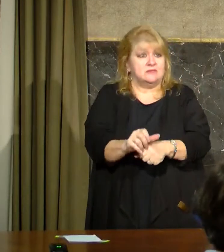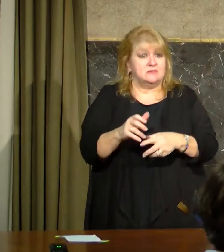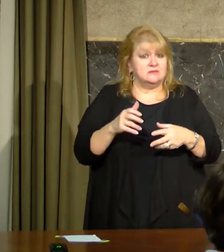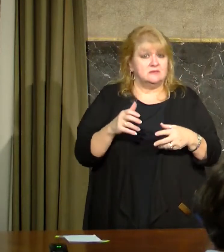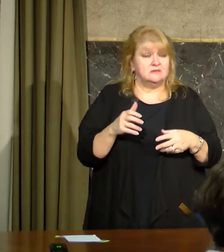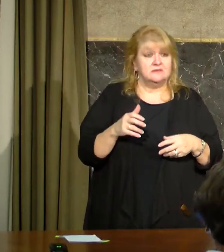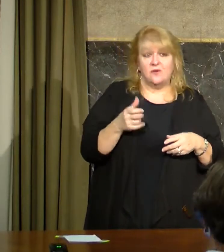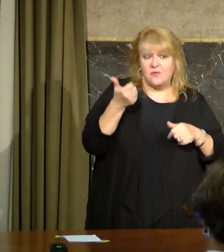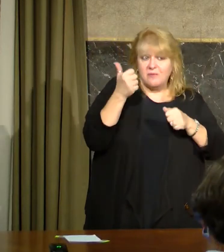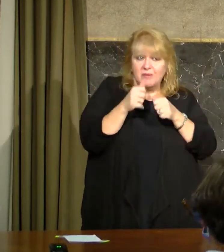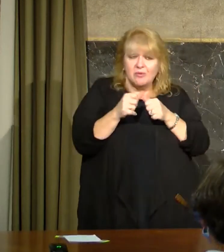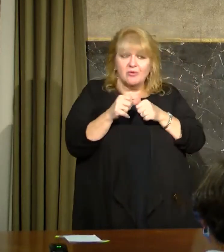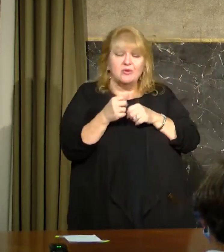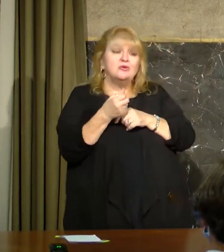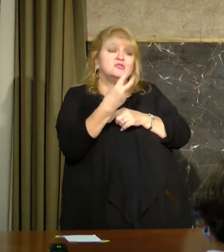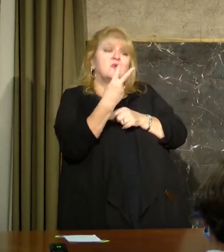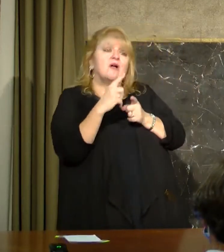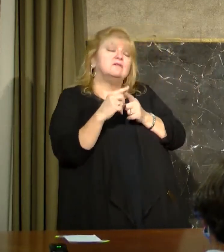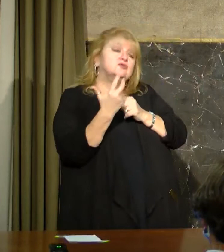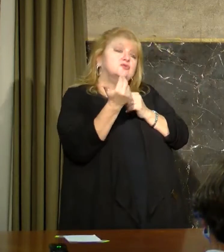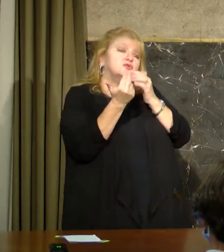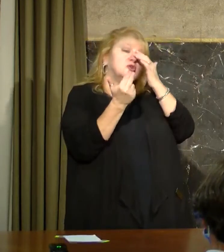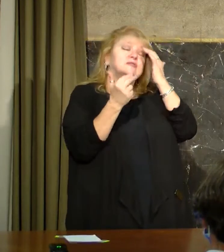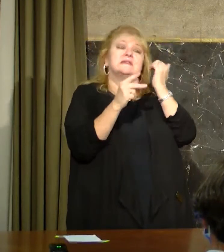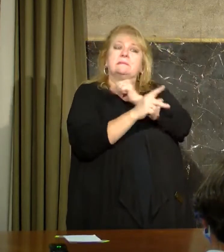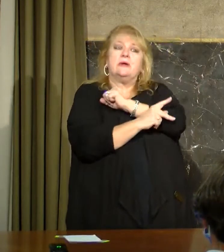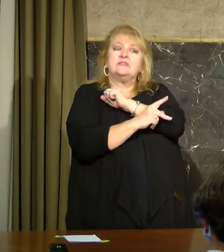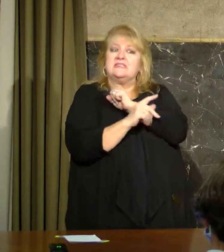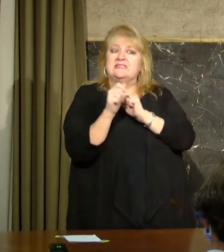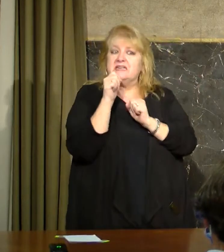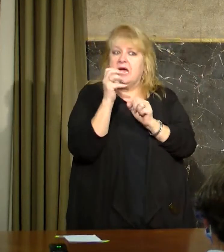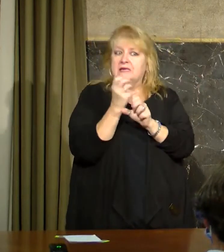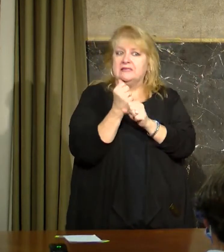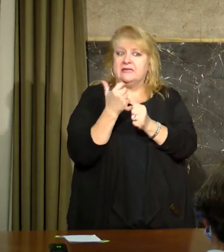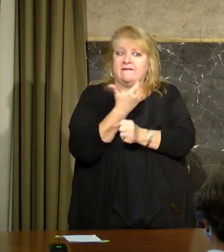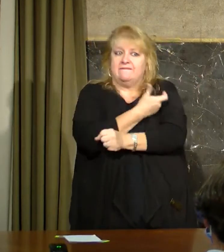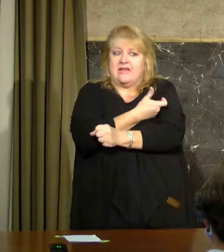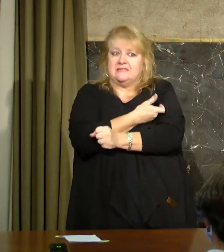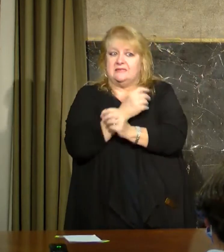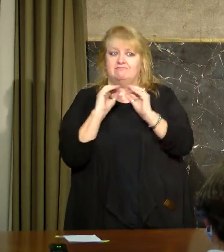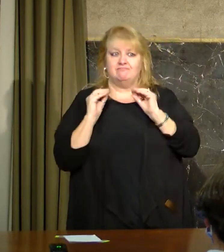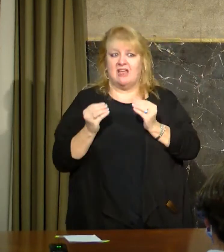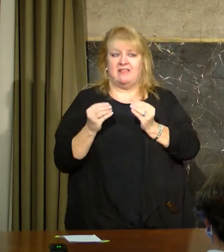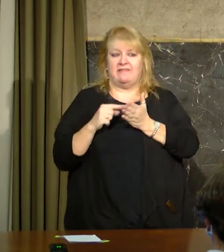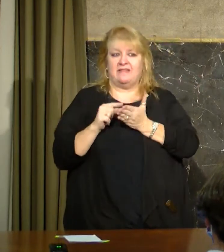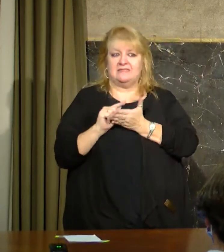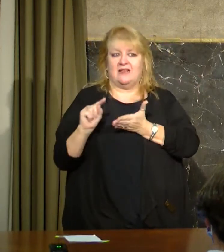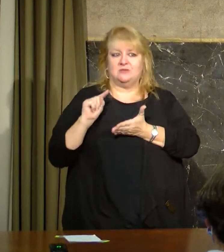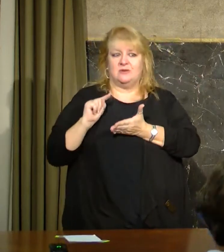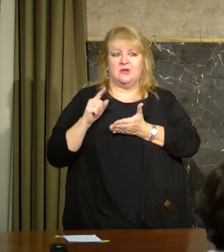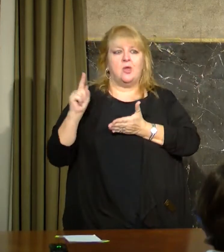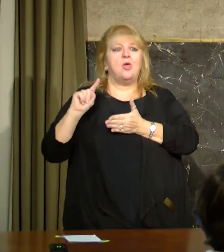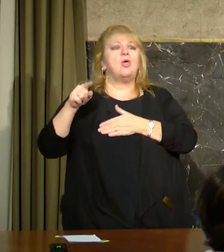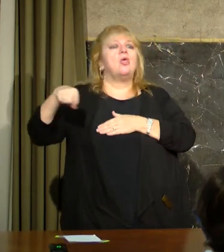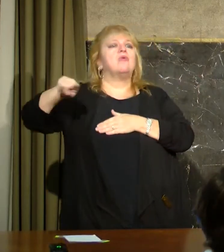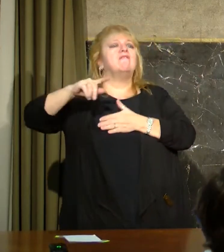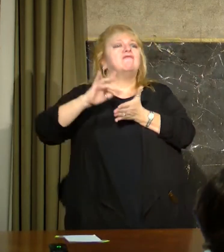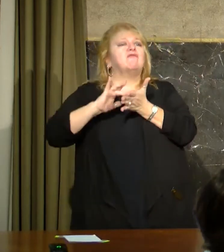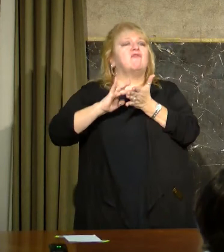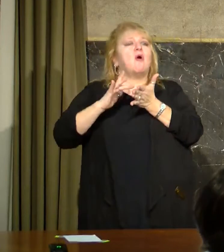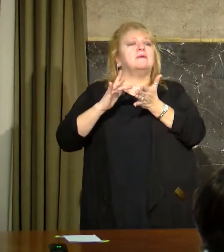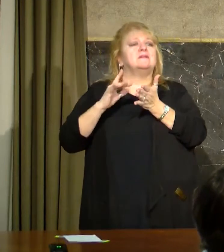parishes that we weren't able to get vaccine to this week because there were no pharmacies in those parishes that had